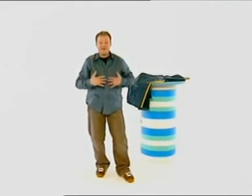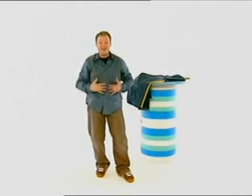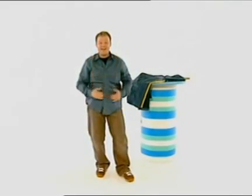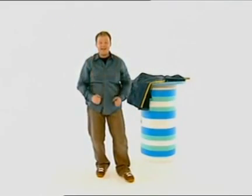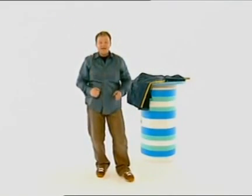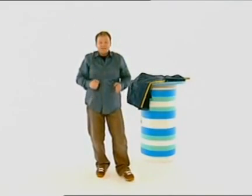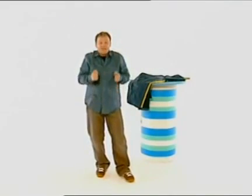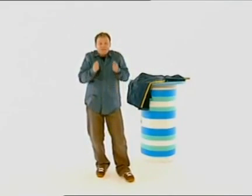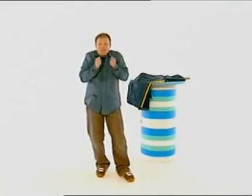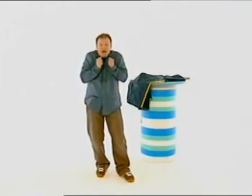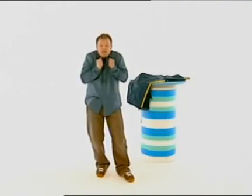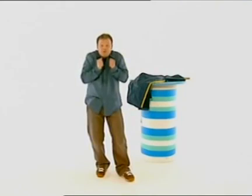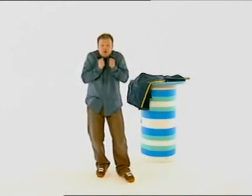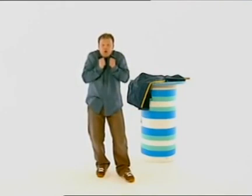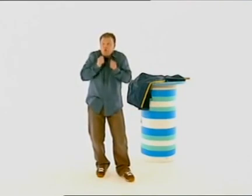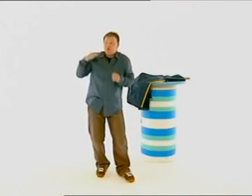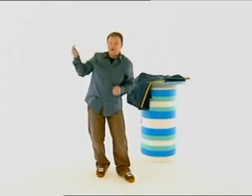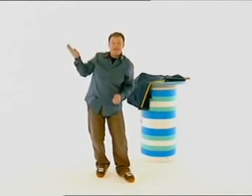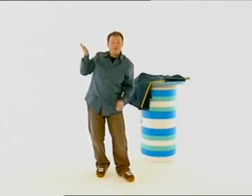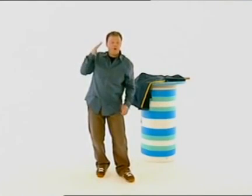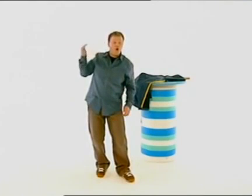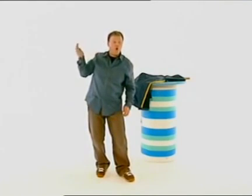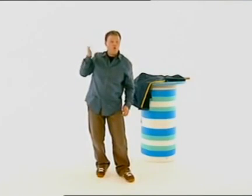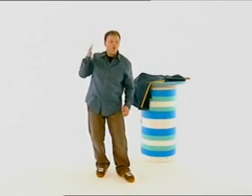raining. Sometimes the cold wind blows.